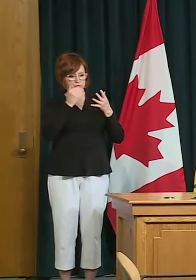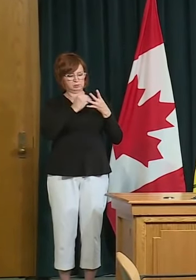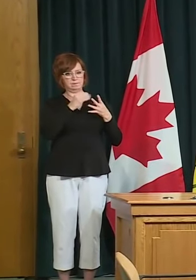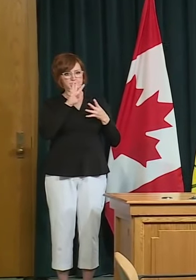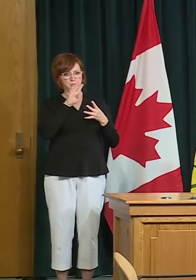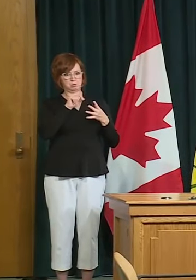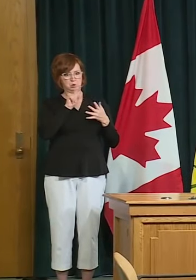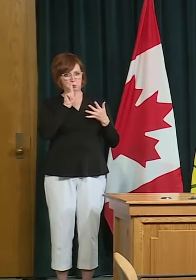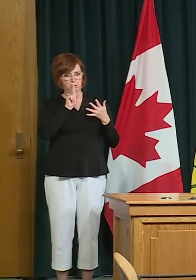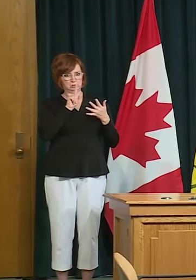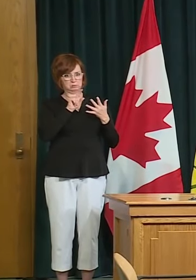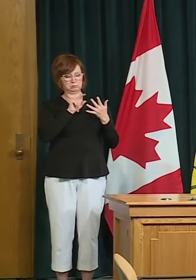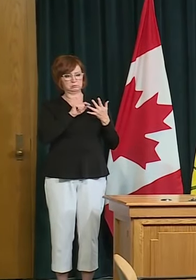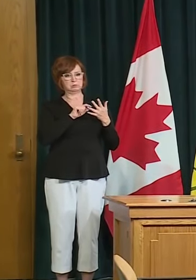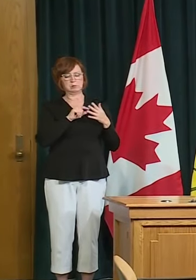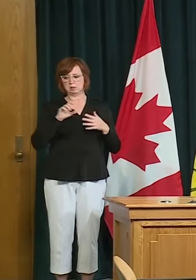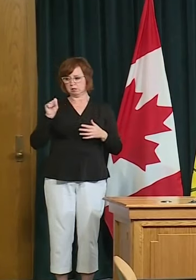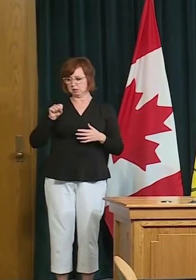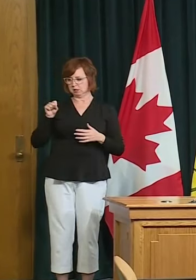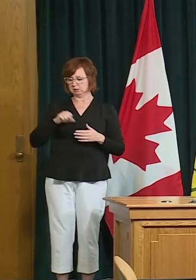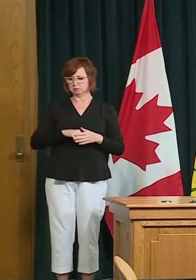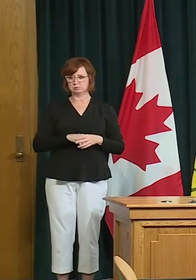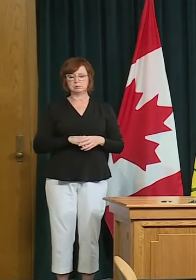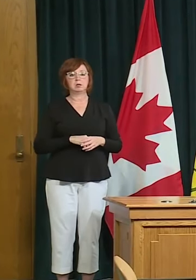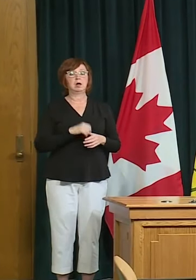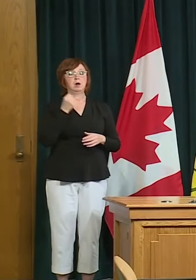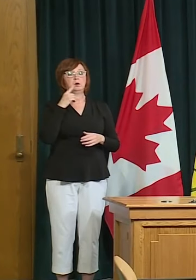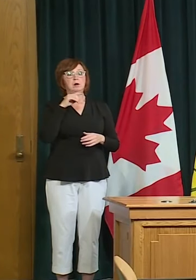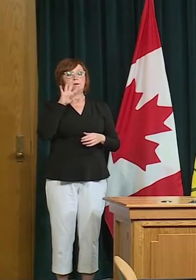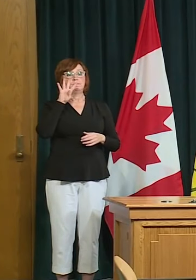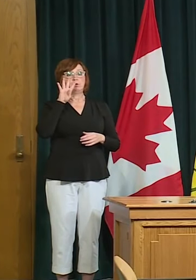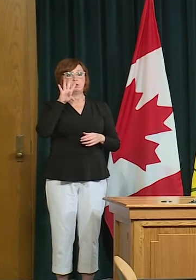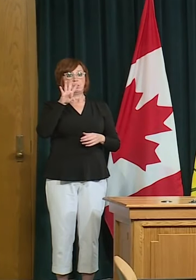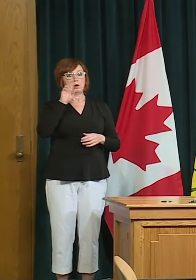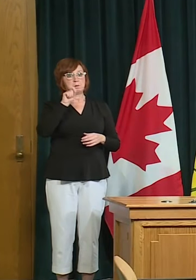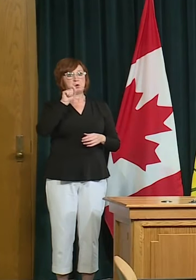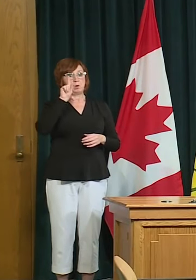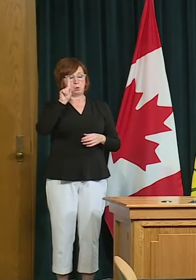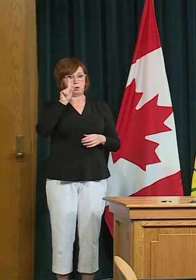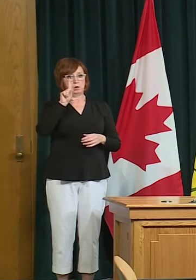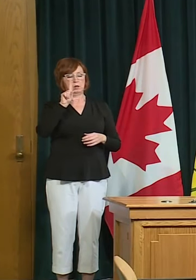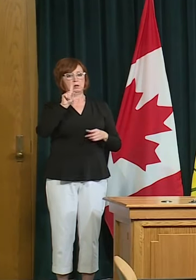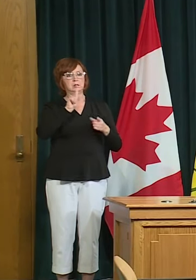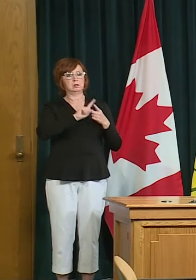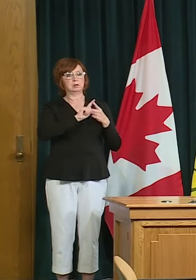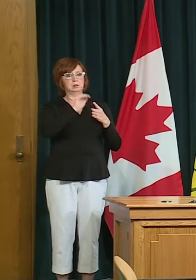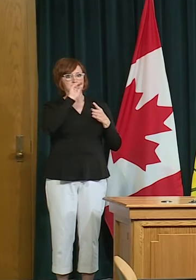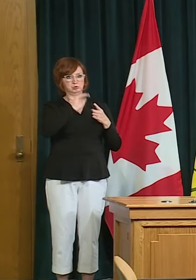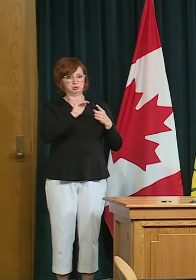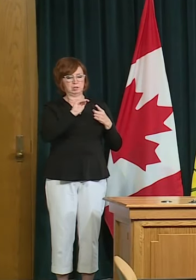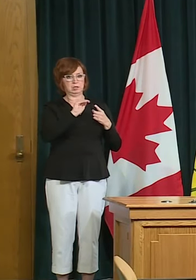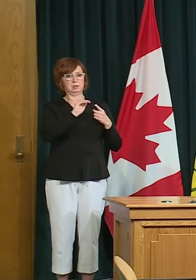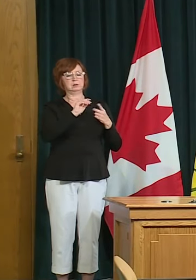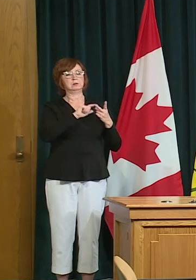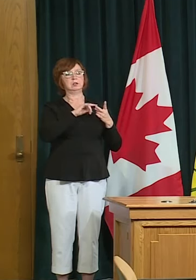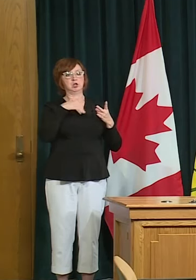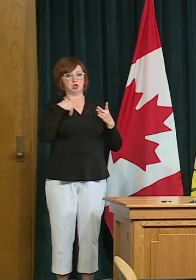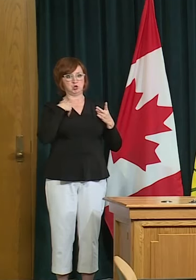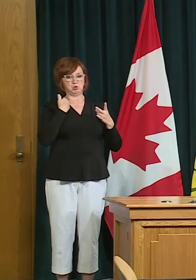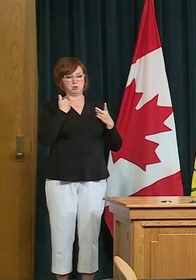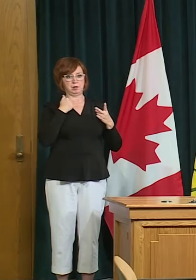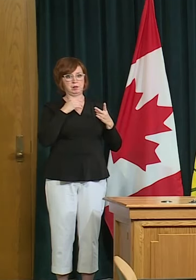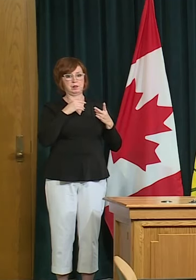.1 yeah so again phase 4.1 will include a child and youth day camps outdoor pools and spray